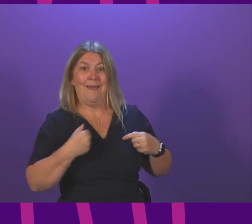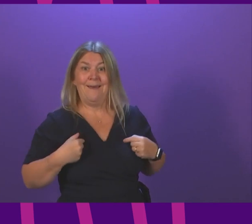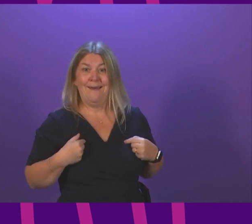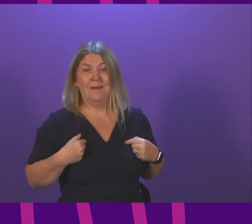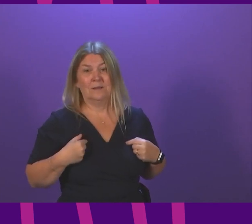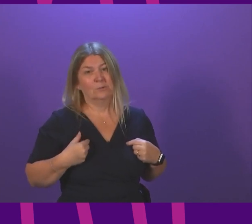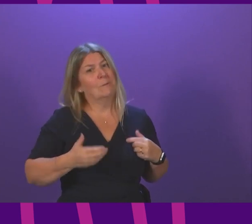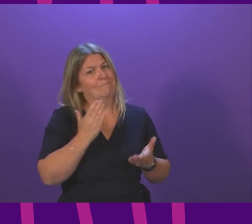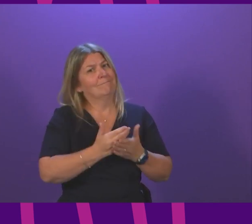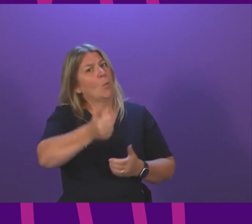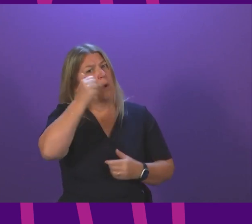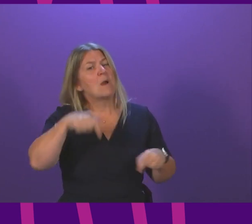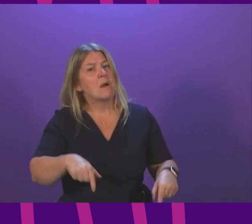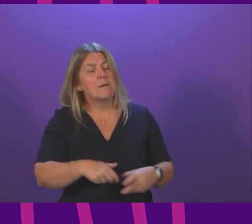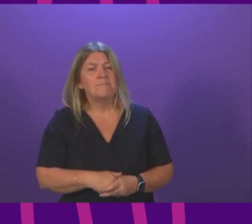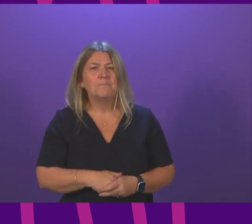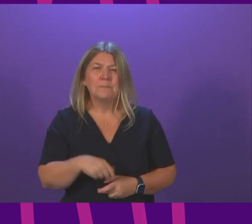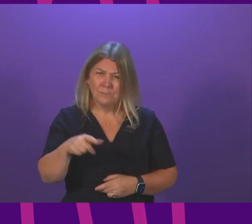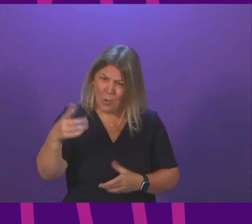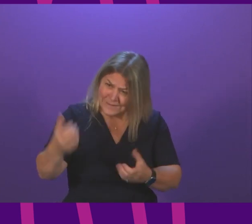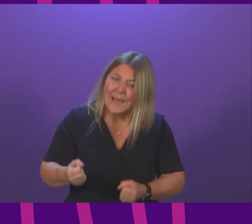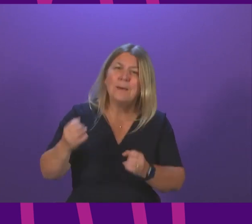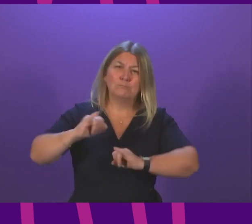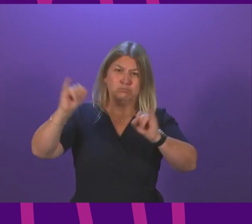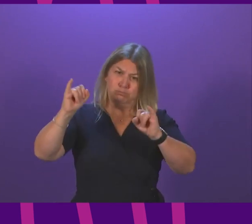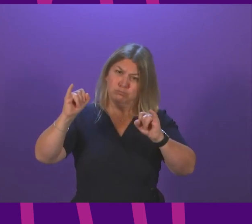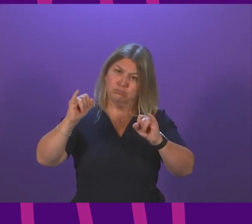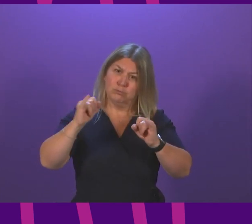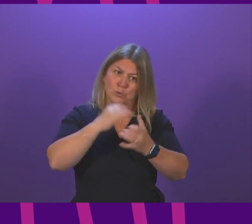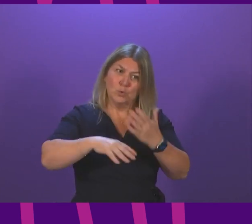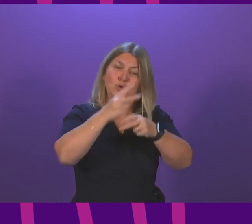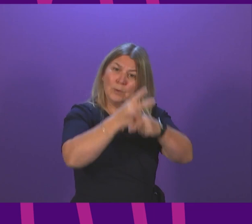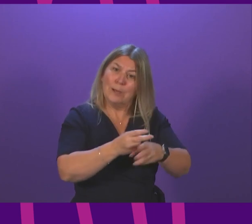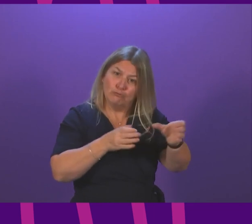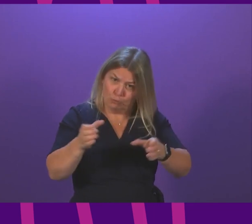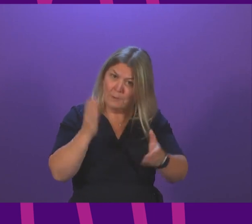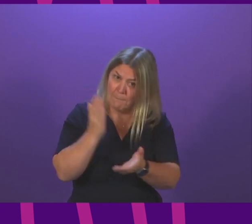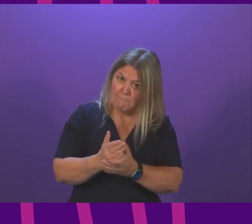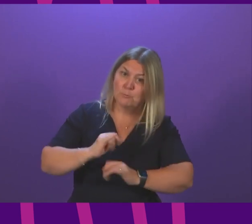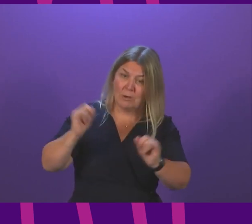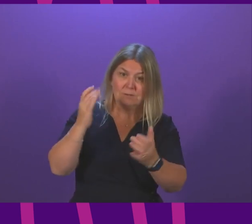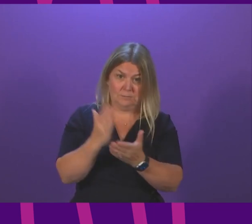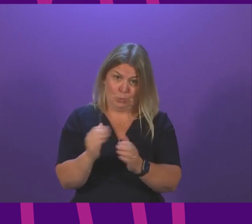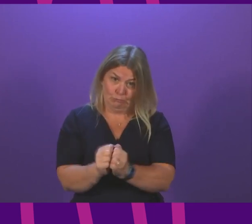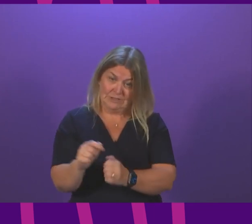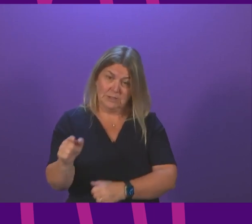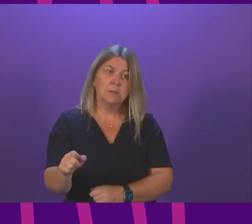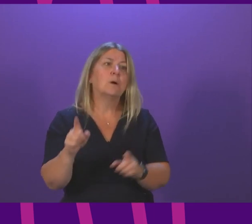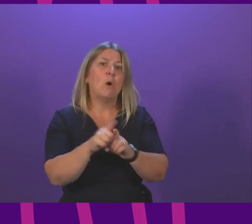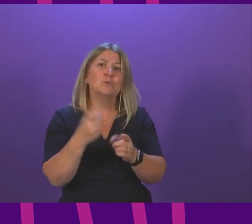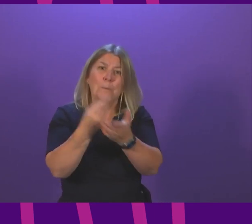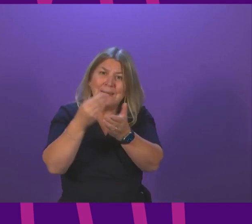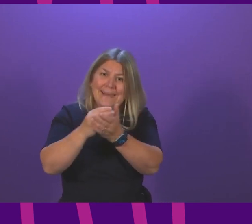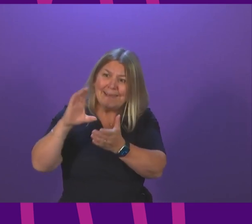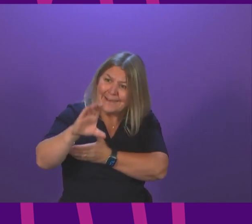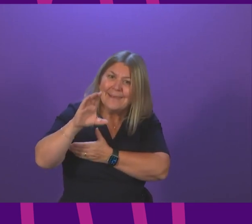the first minister accept that there is a crisis in social care recruitment that her government's continued year on year under funding of local authorities